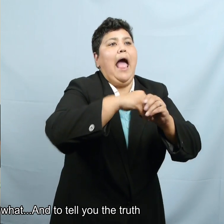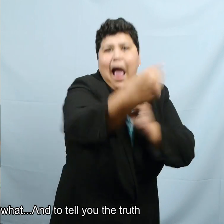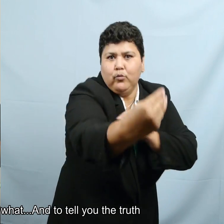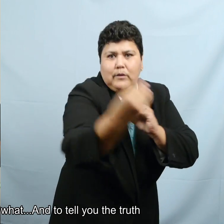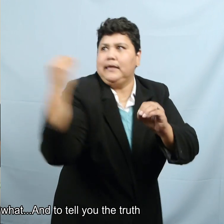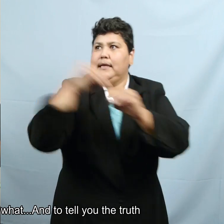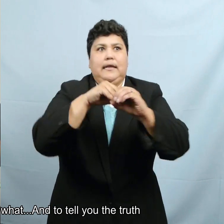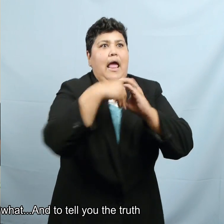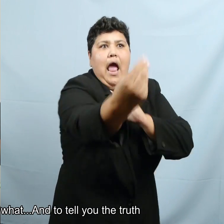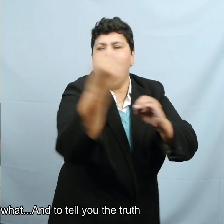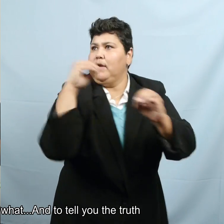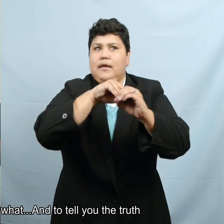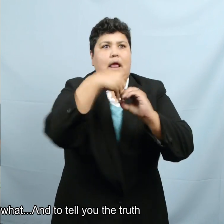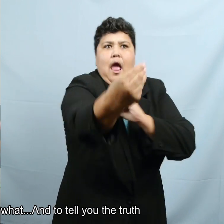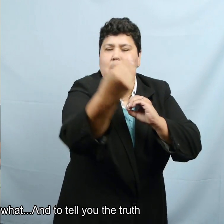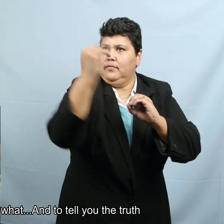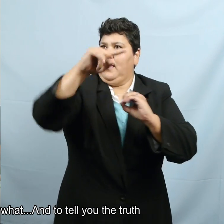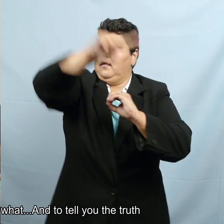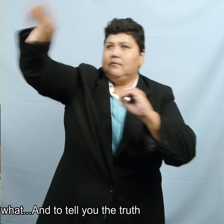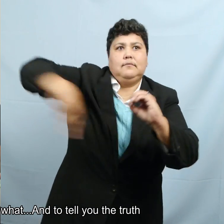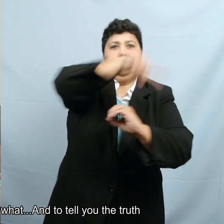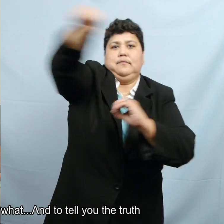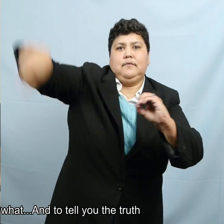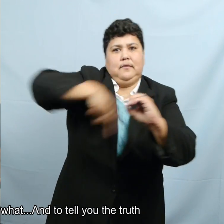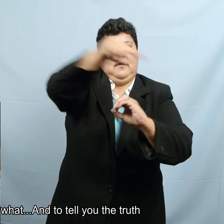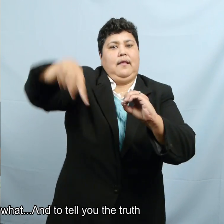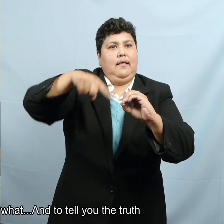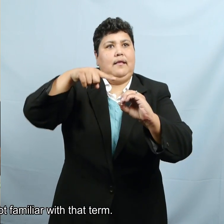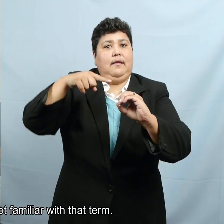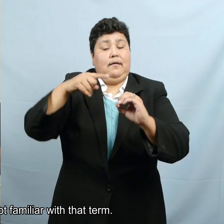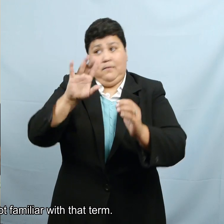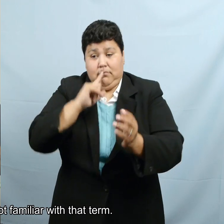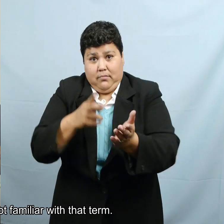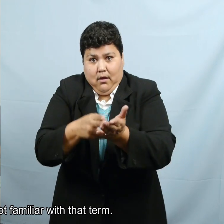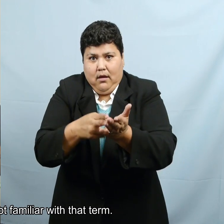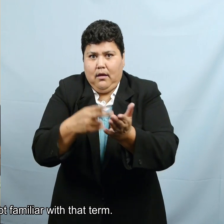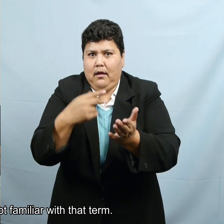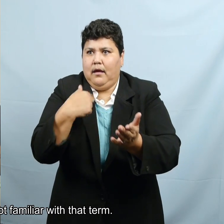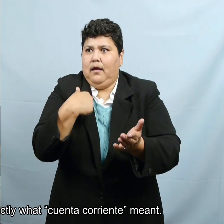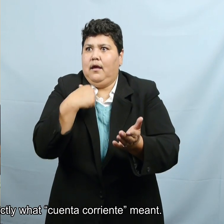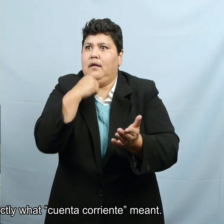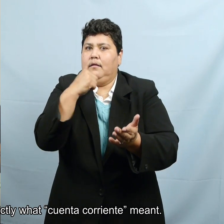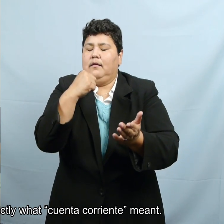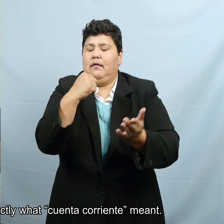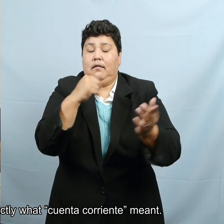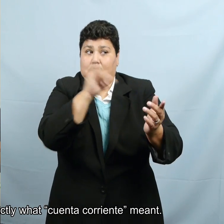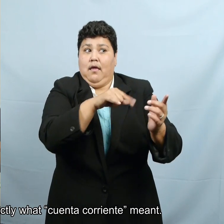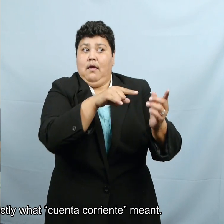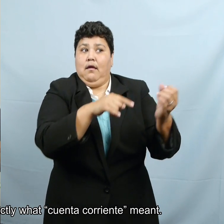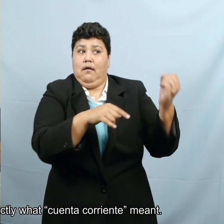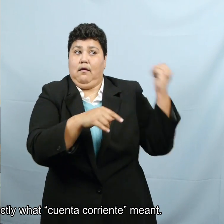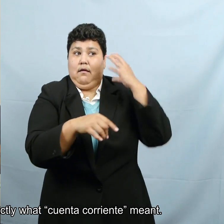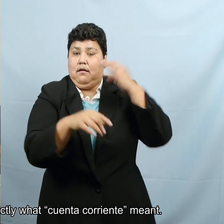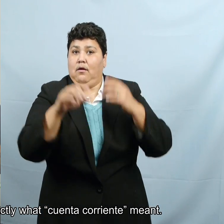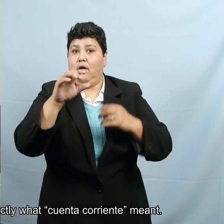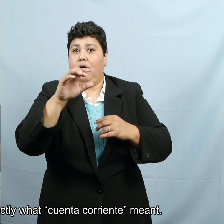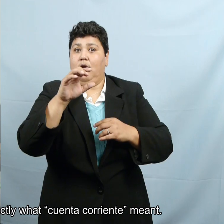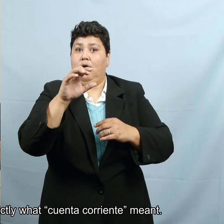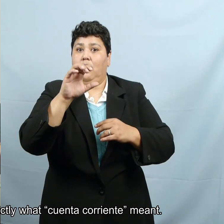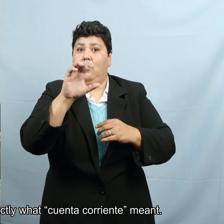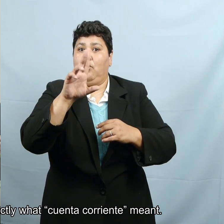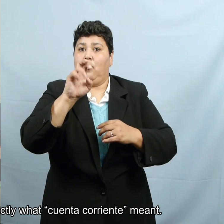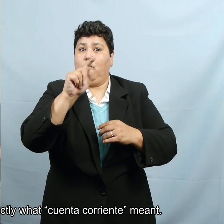And so that's what, to tell you the truth, I was not familiar with that term. I'm not, I did not know